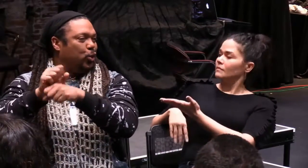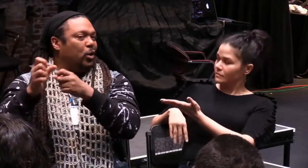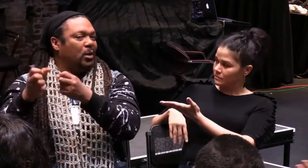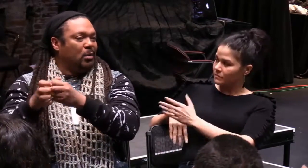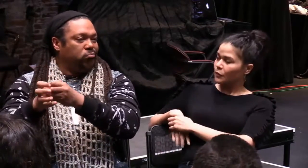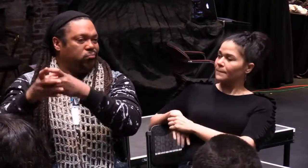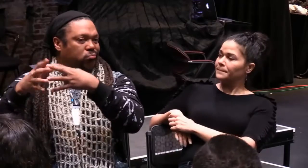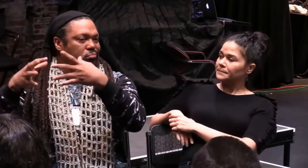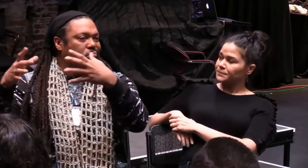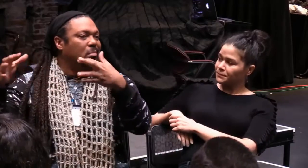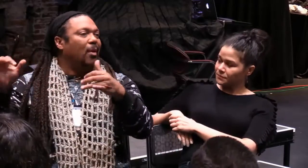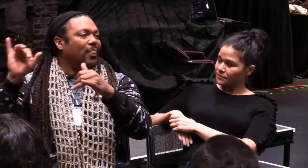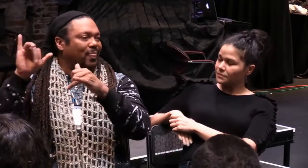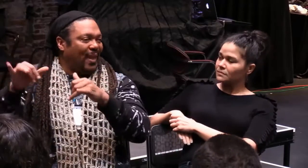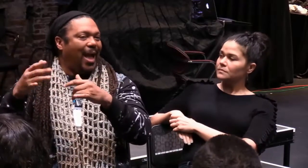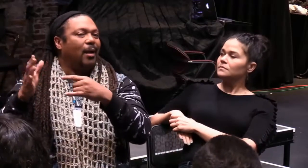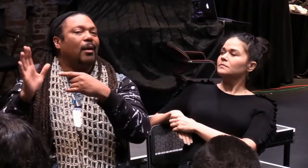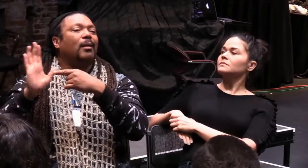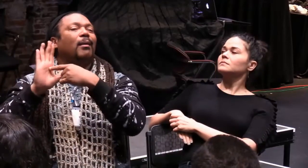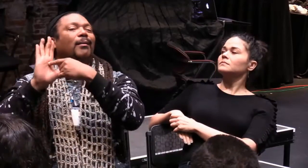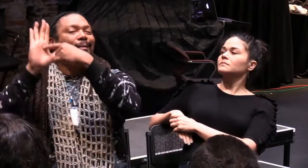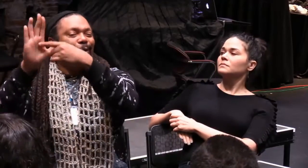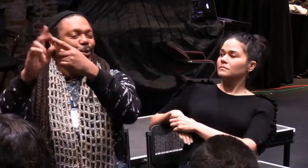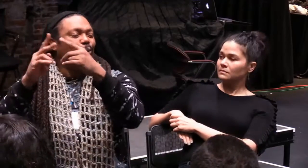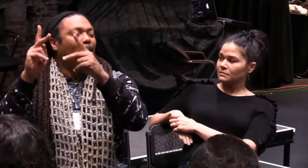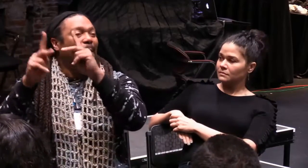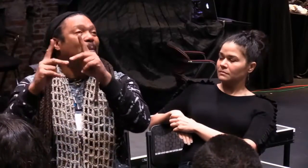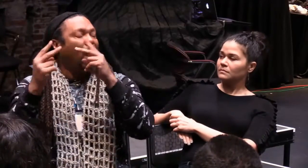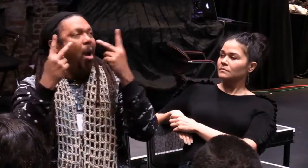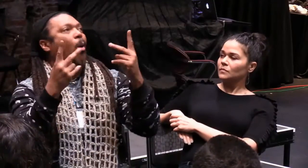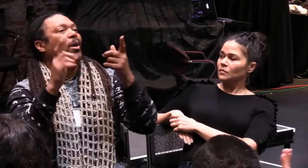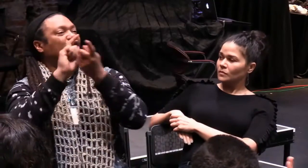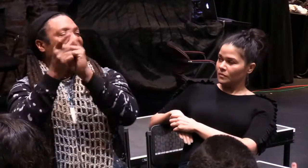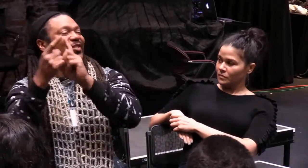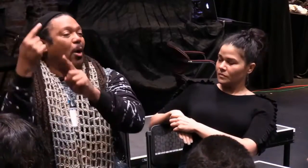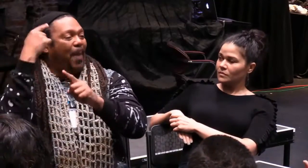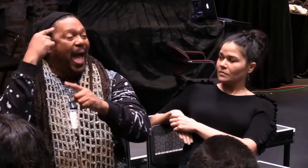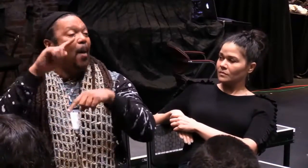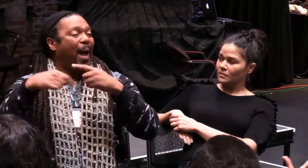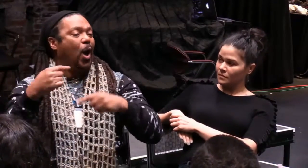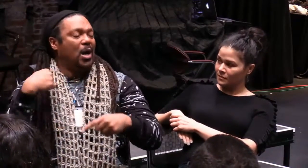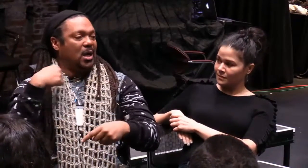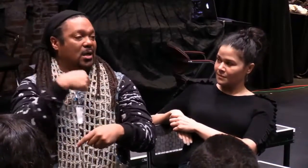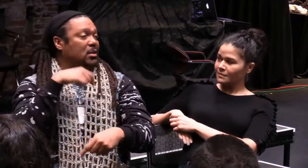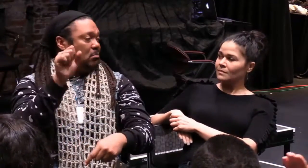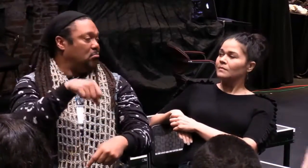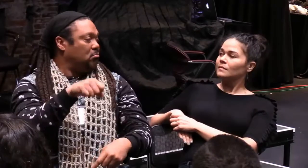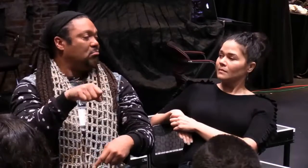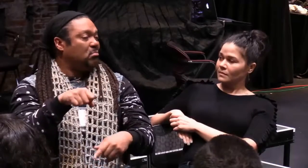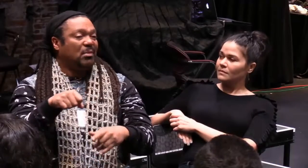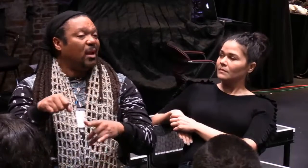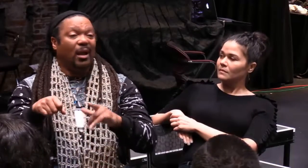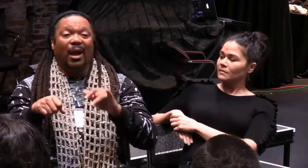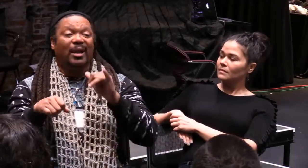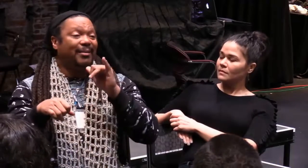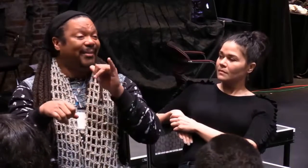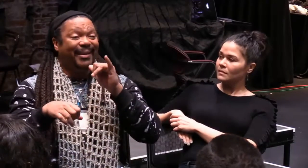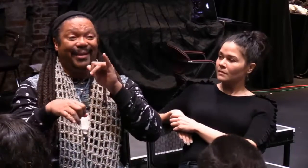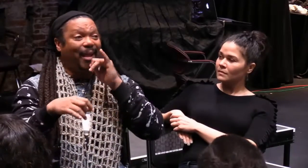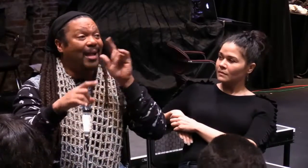And that journey has focused me on creating my own work to create spaces and change people's minds about us. And